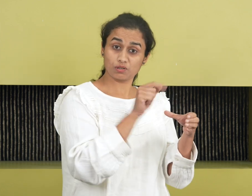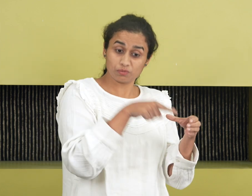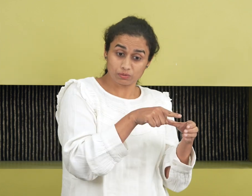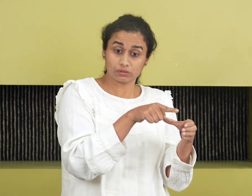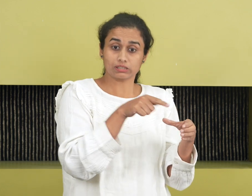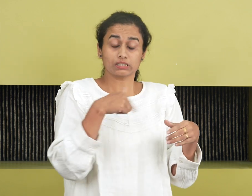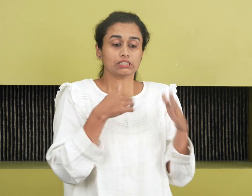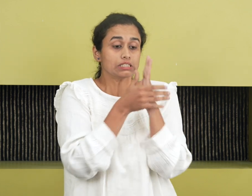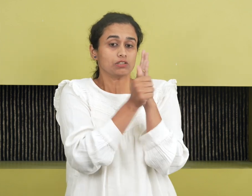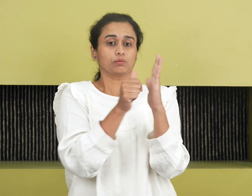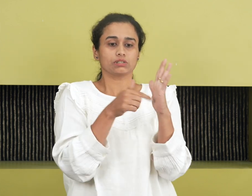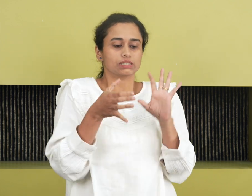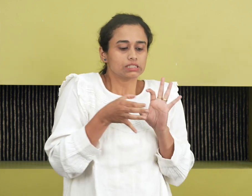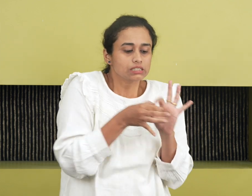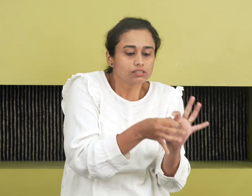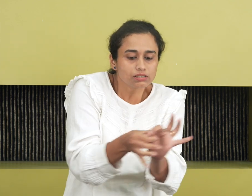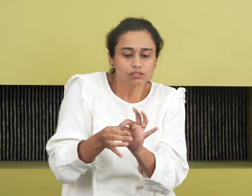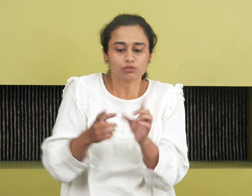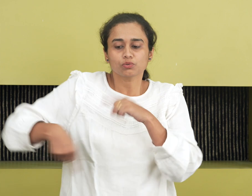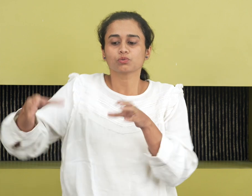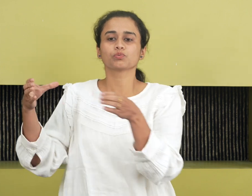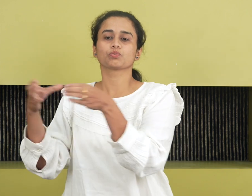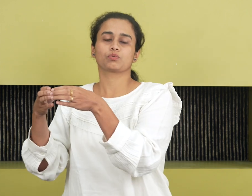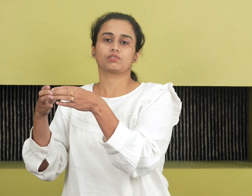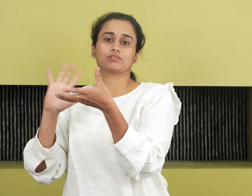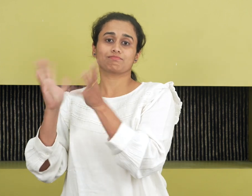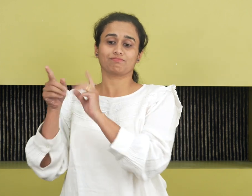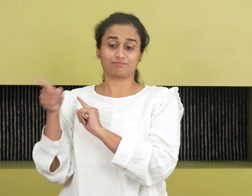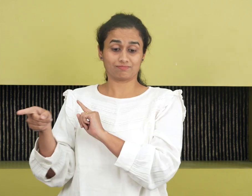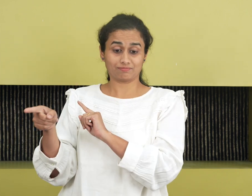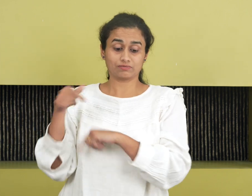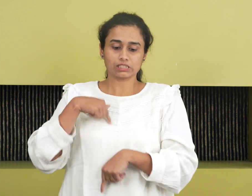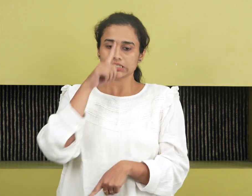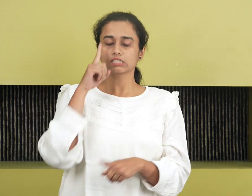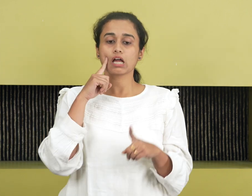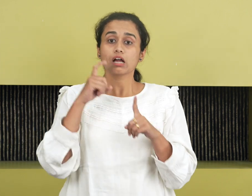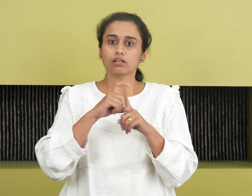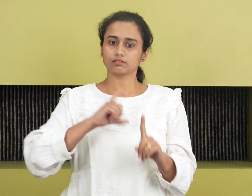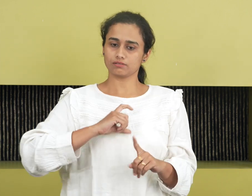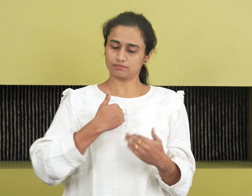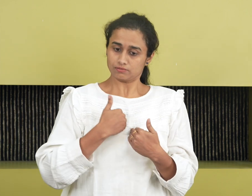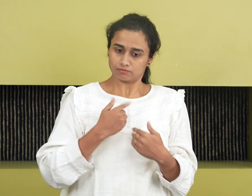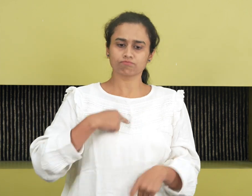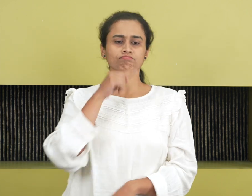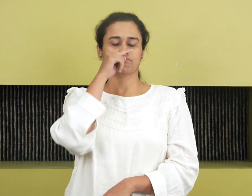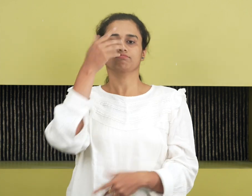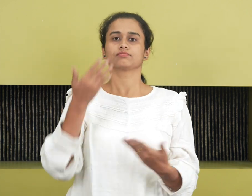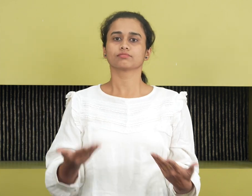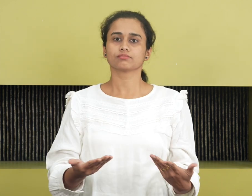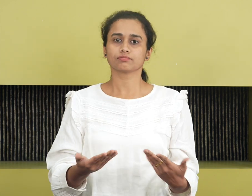and connection with the world, its identity and dignity. It is also